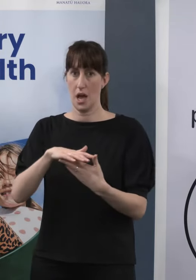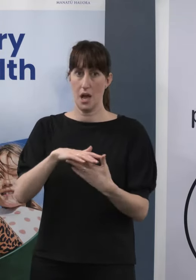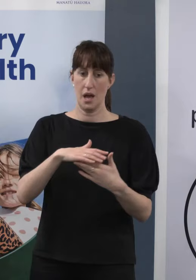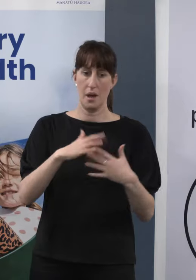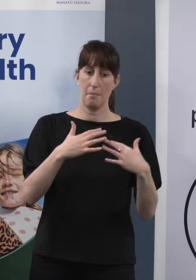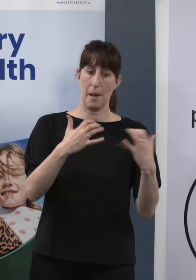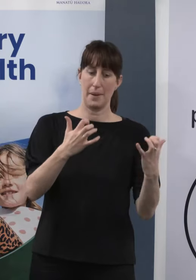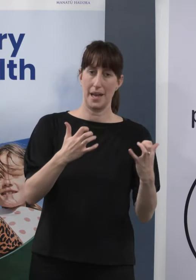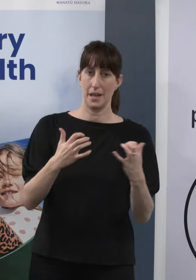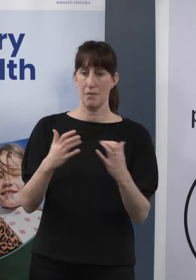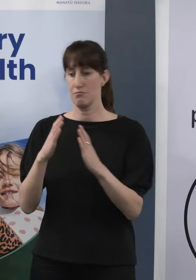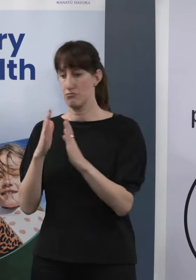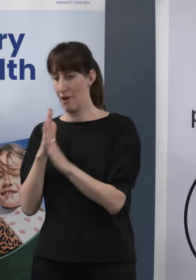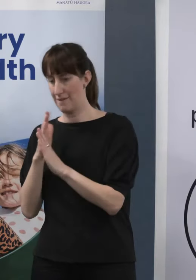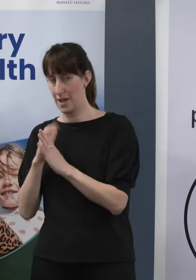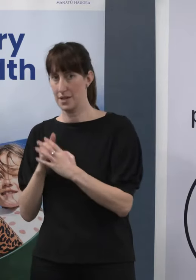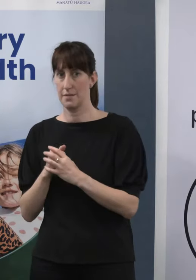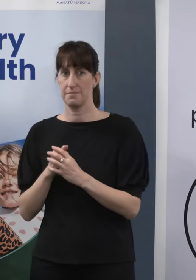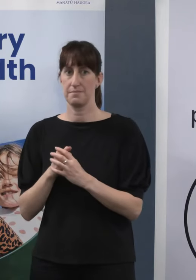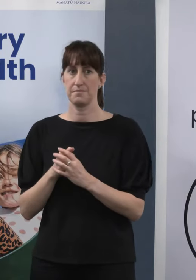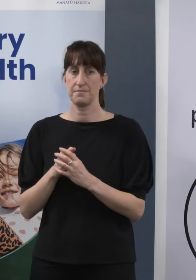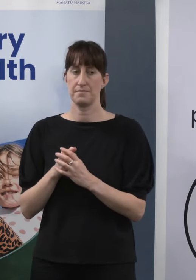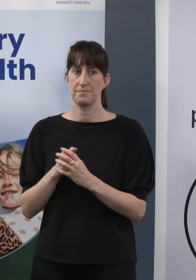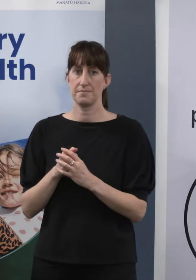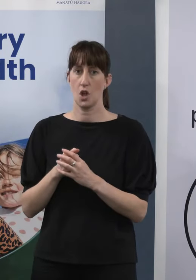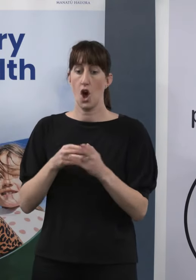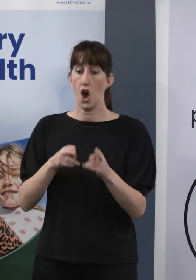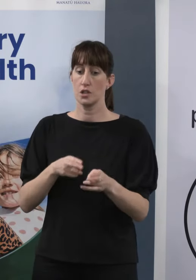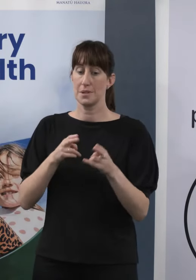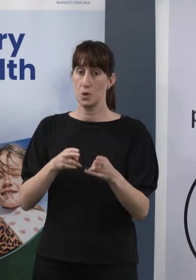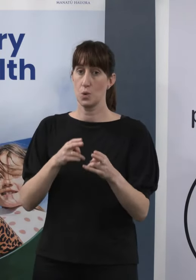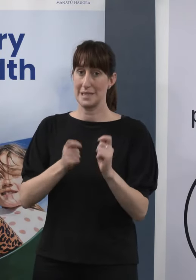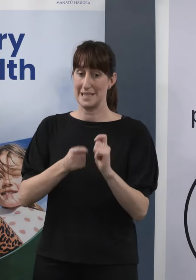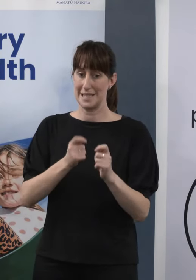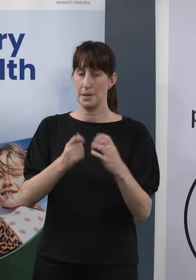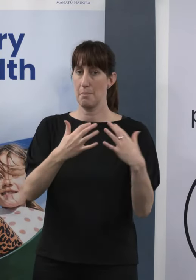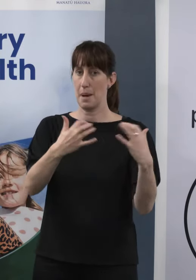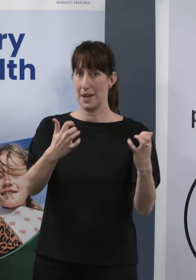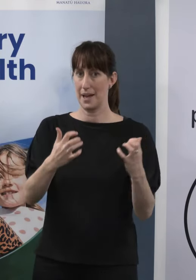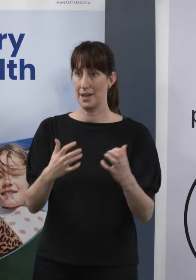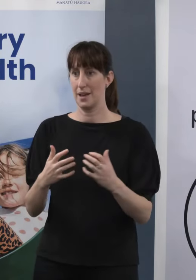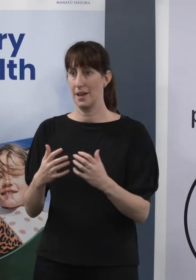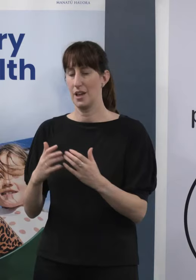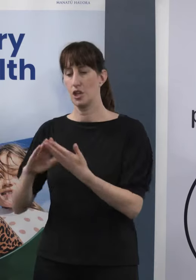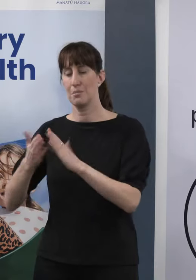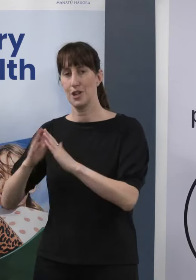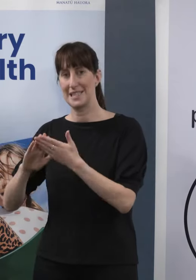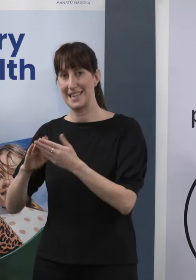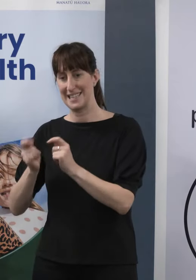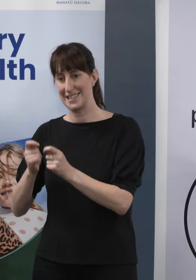community testing has been private and most of our hospital-based testing has been public. There's a mix.